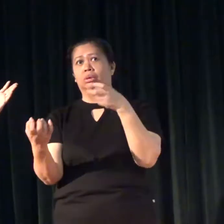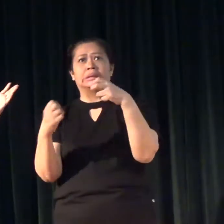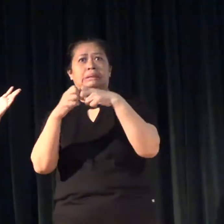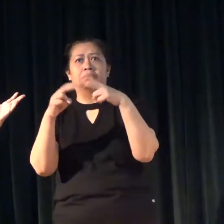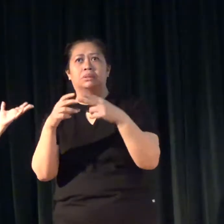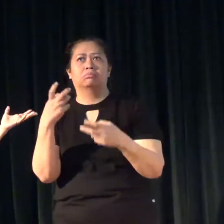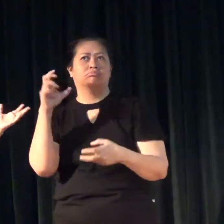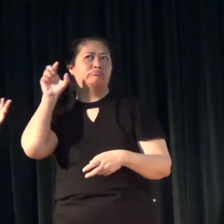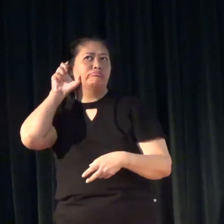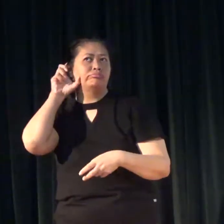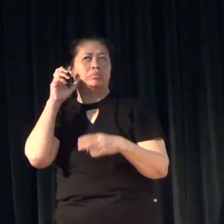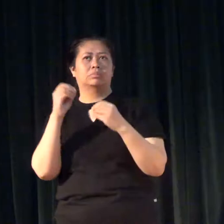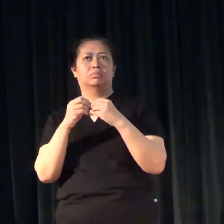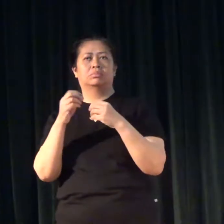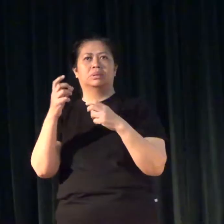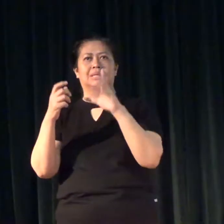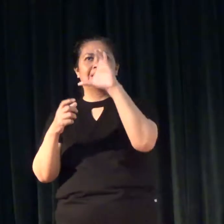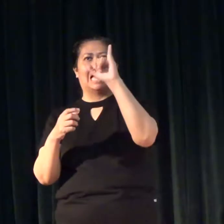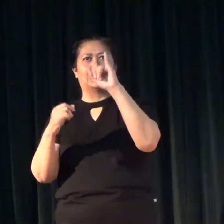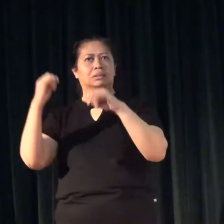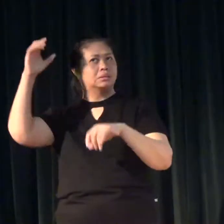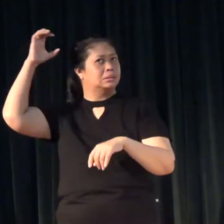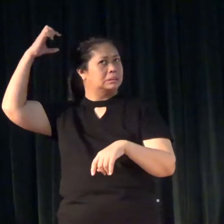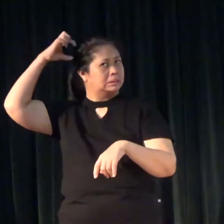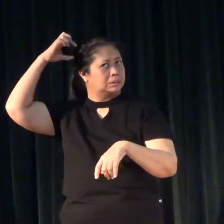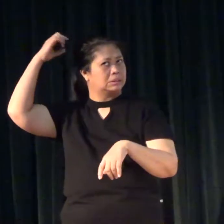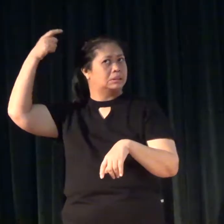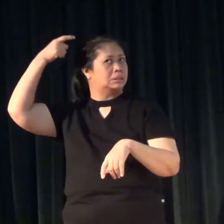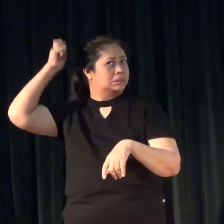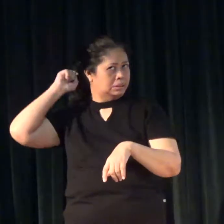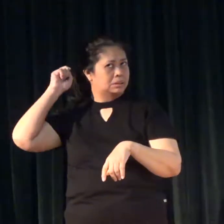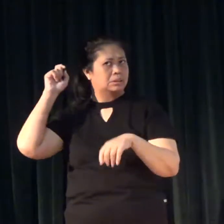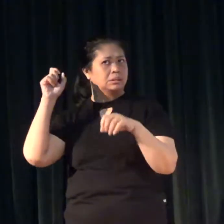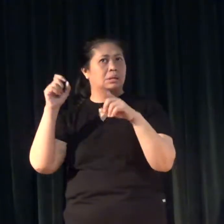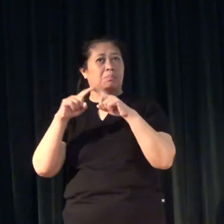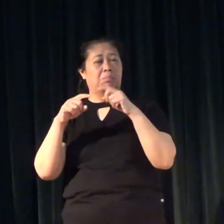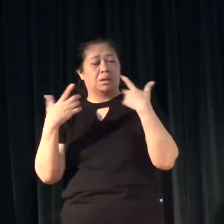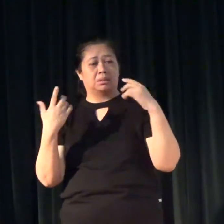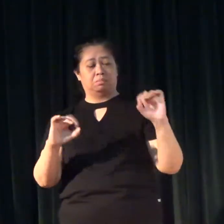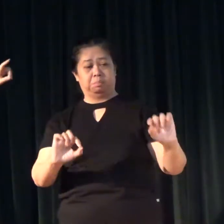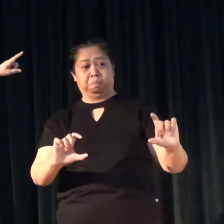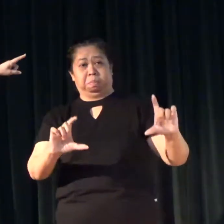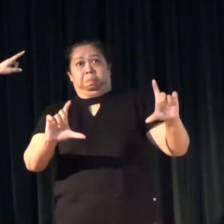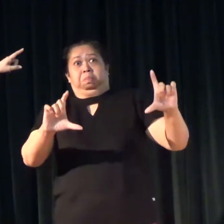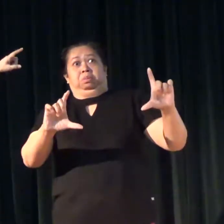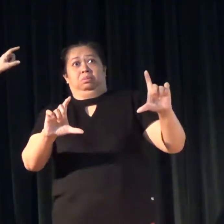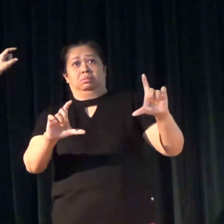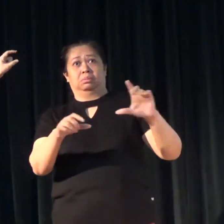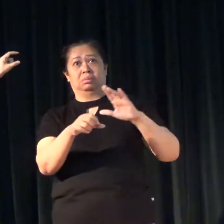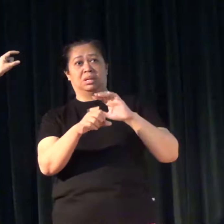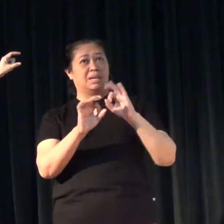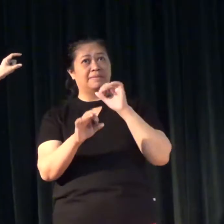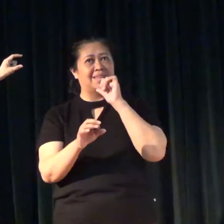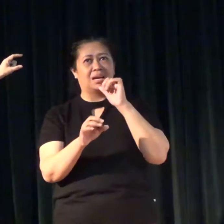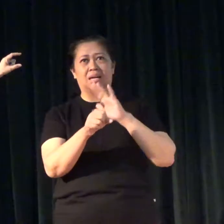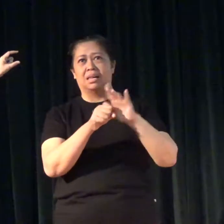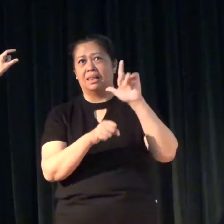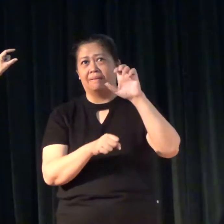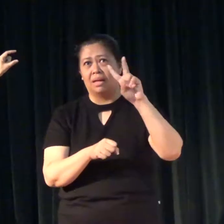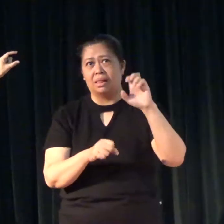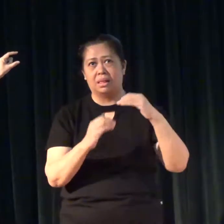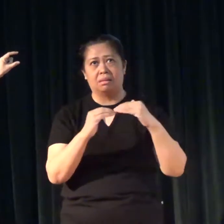or even if you wear a cochlear implant, but amplification doesn't reach that level,